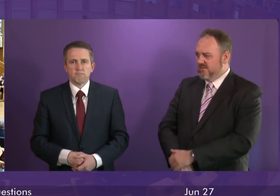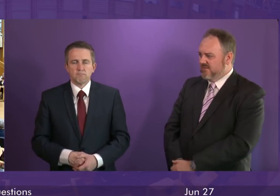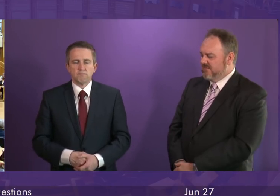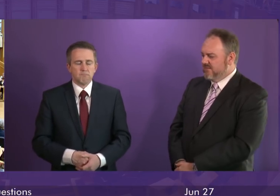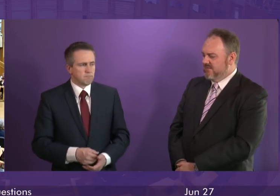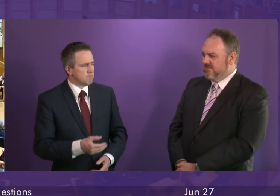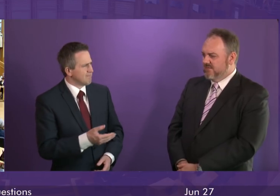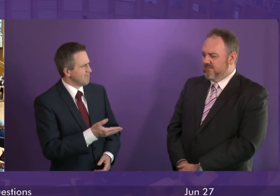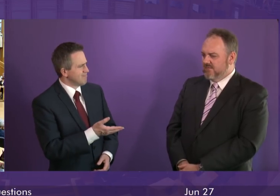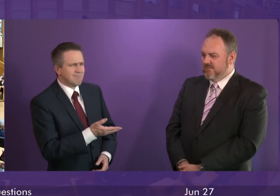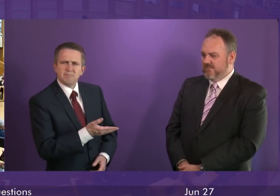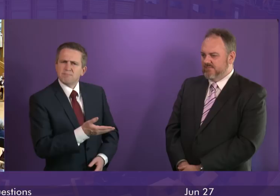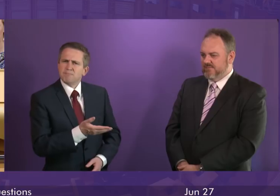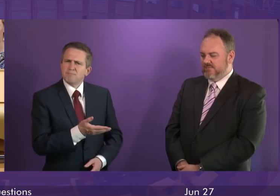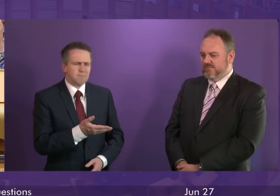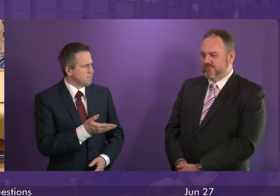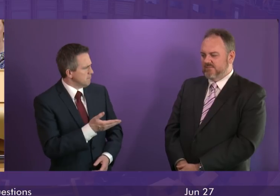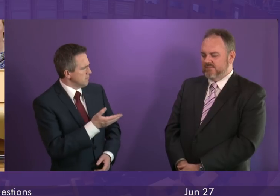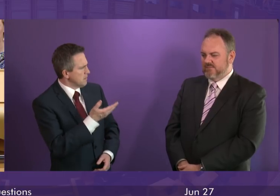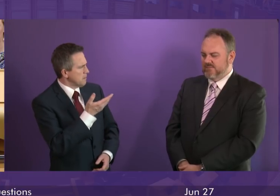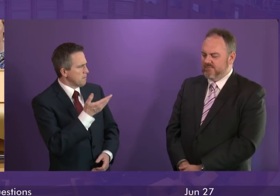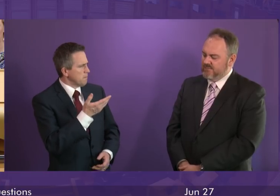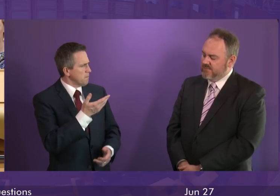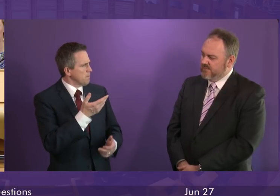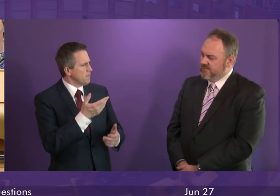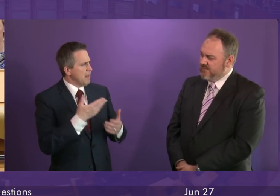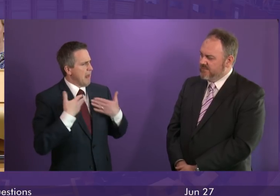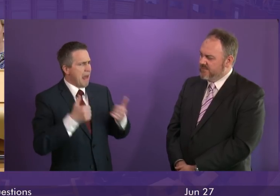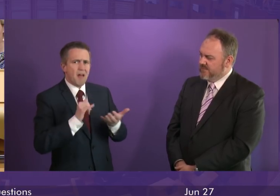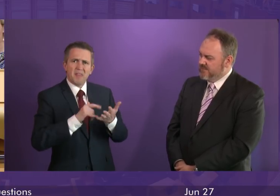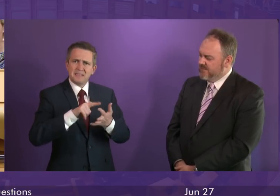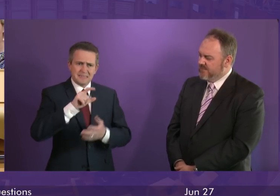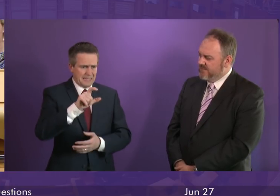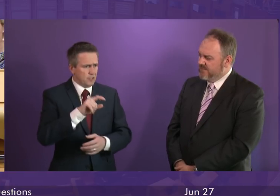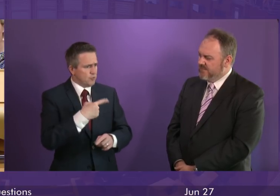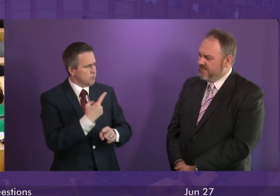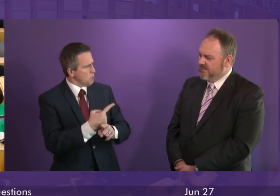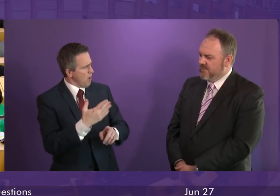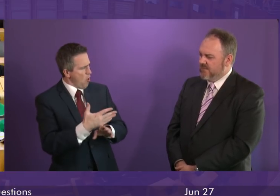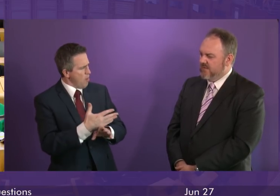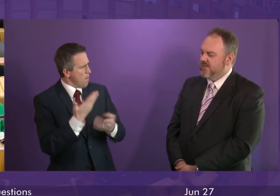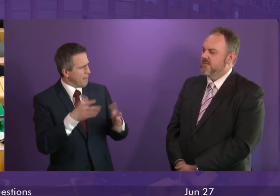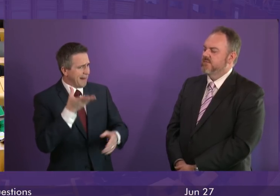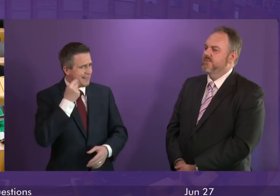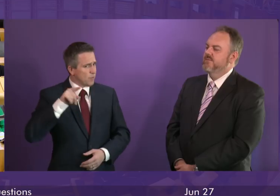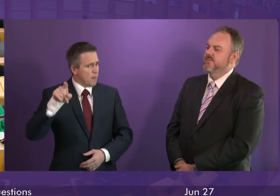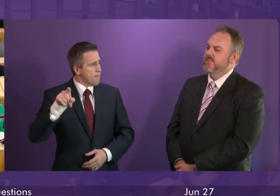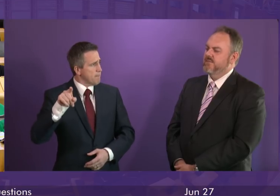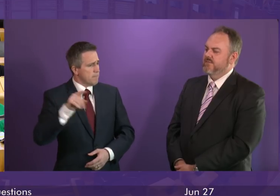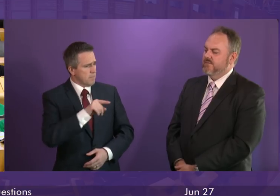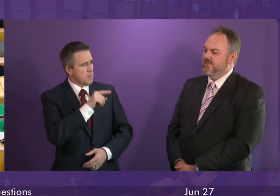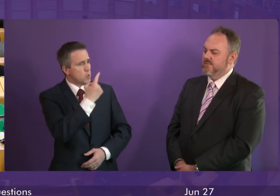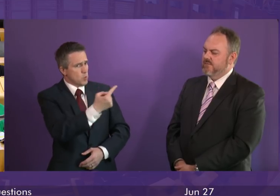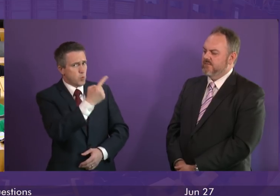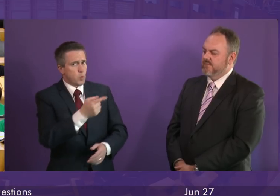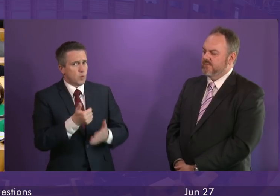I'm not sure if the member listened to what the health secretary said just before first minister's questions started. Can I say the member did support my